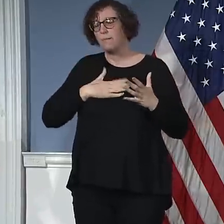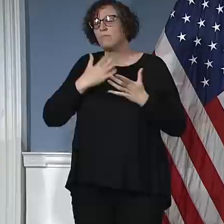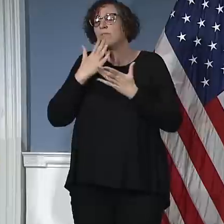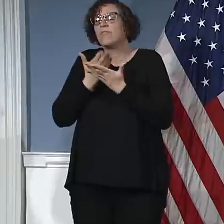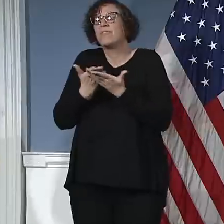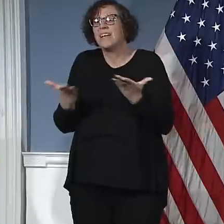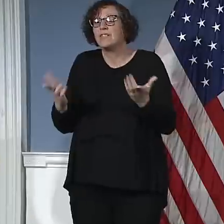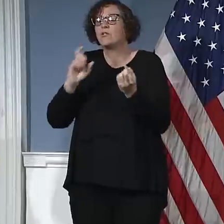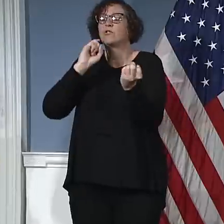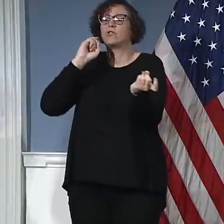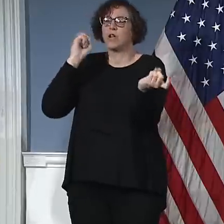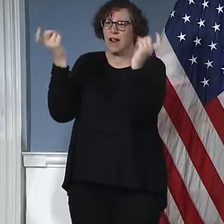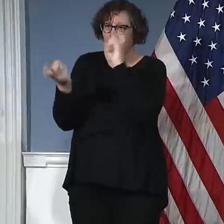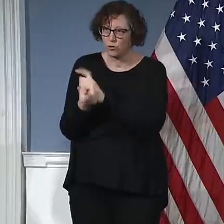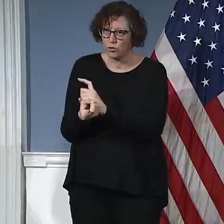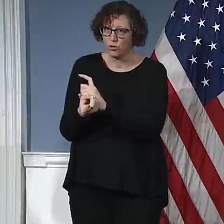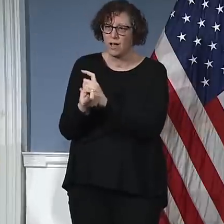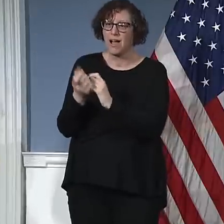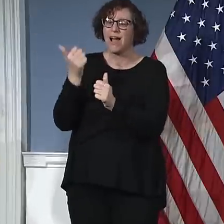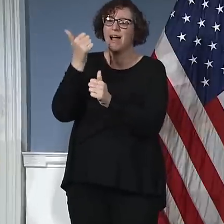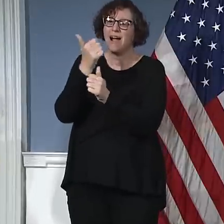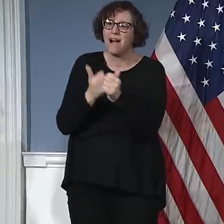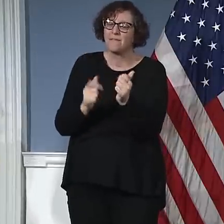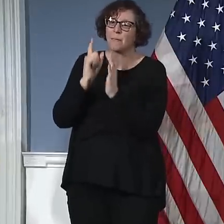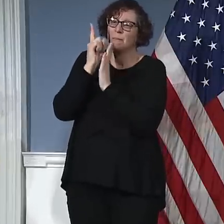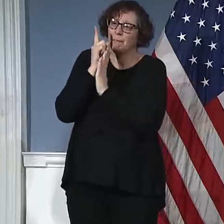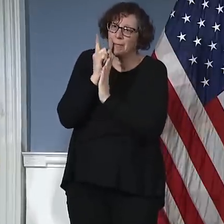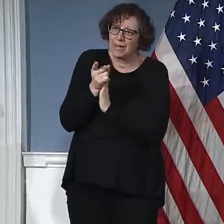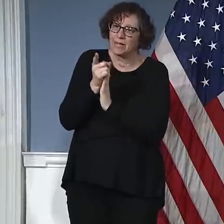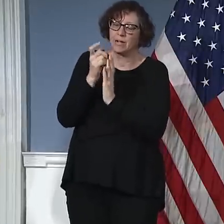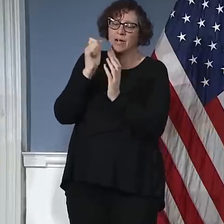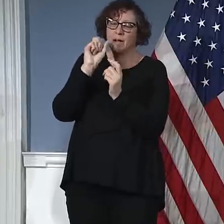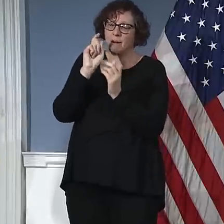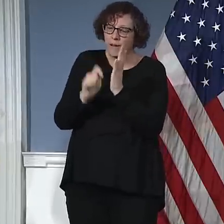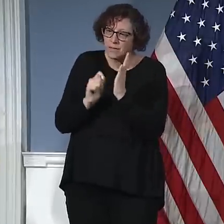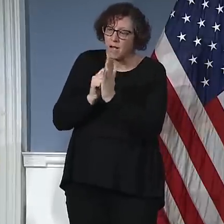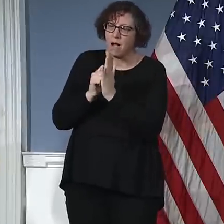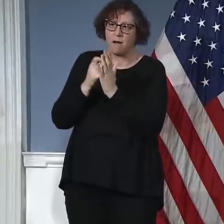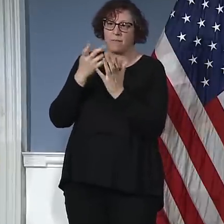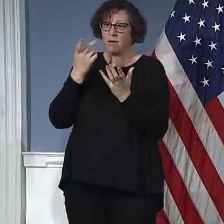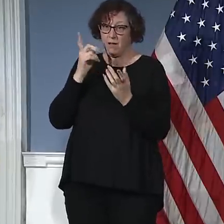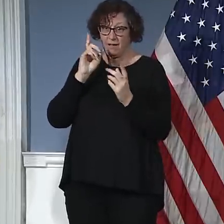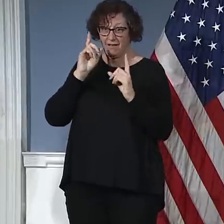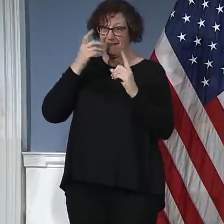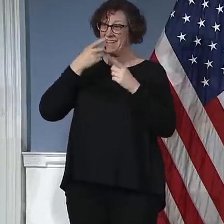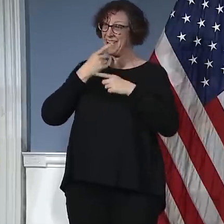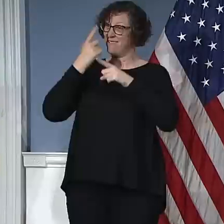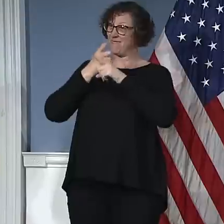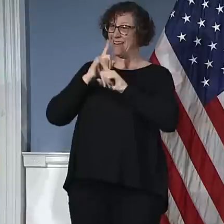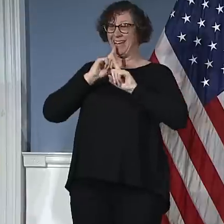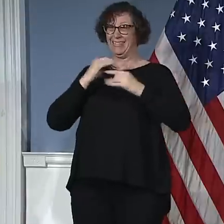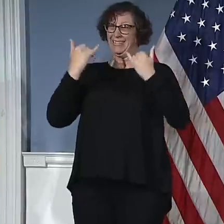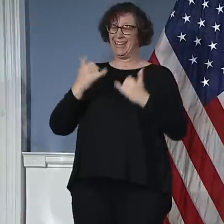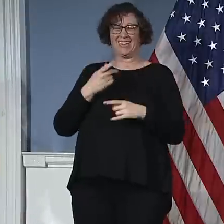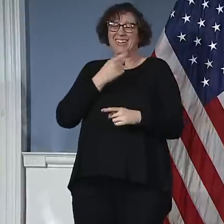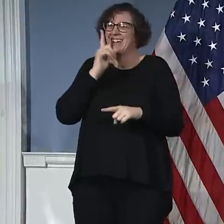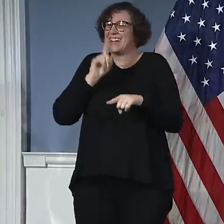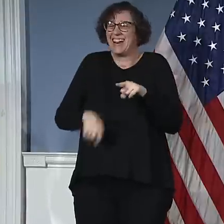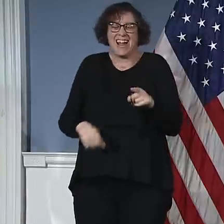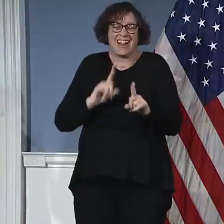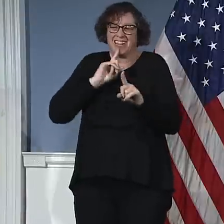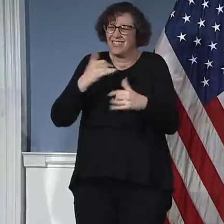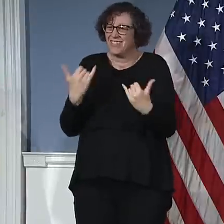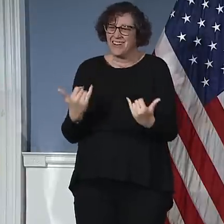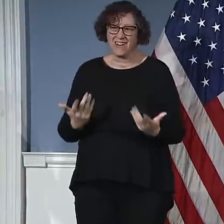information that 2,000 would get to New York City just before coming out here. So